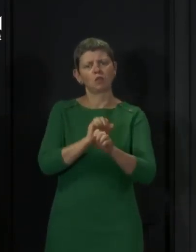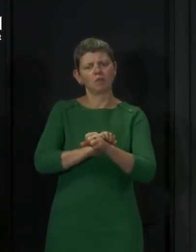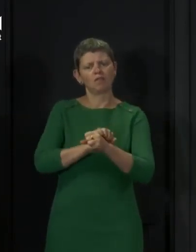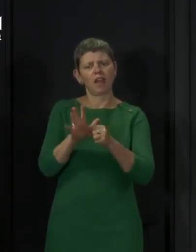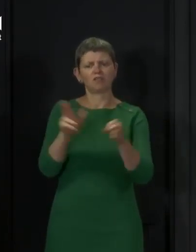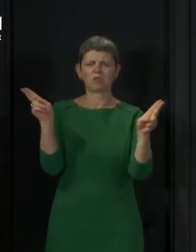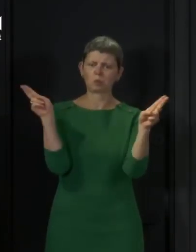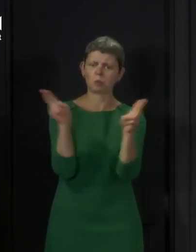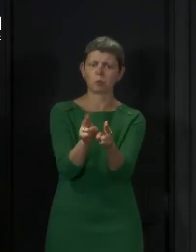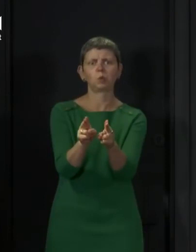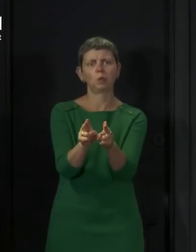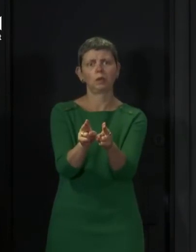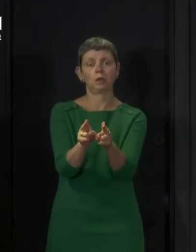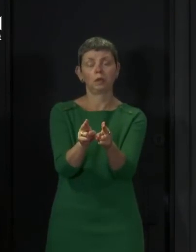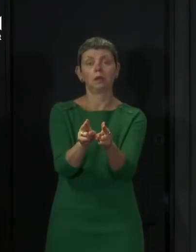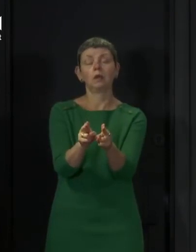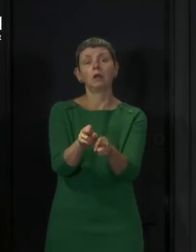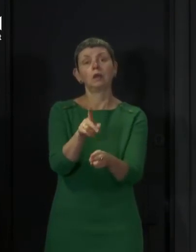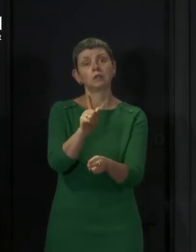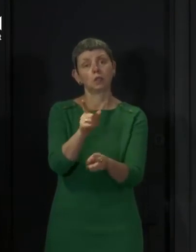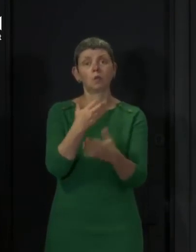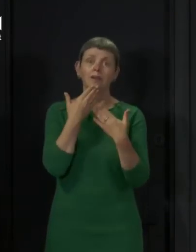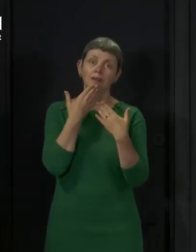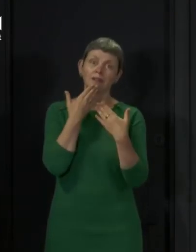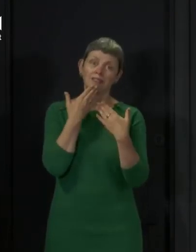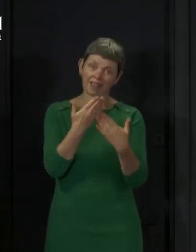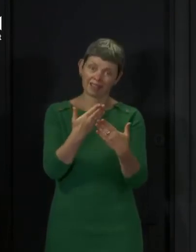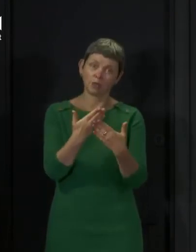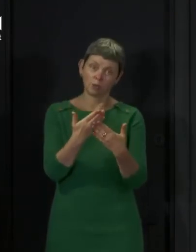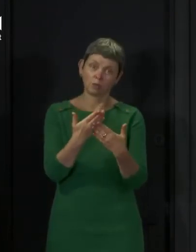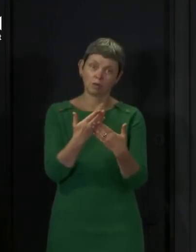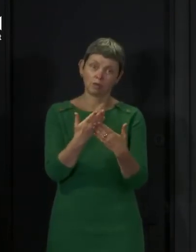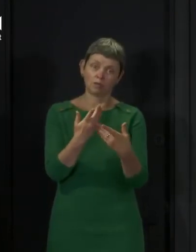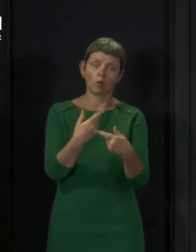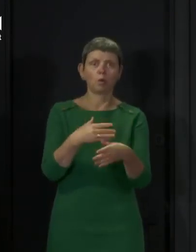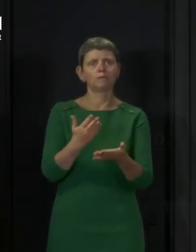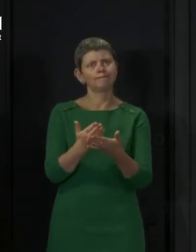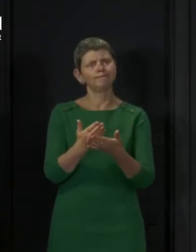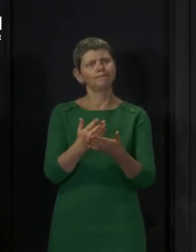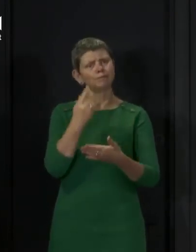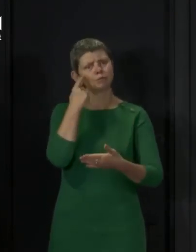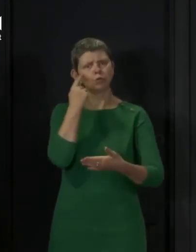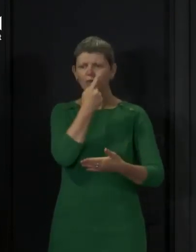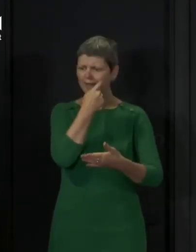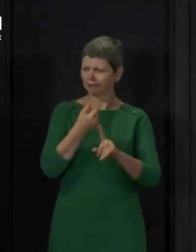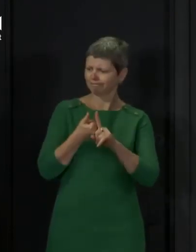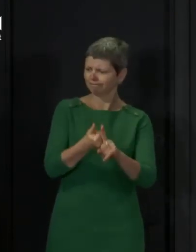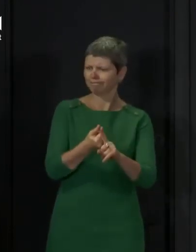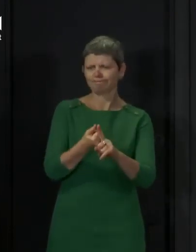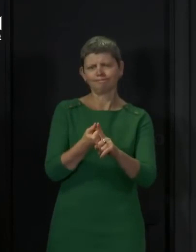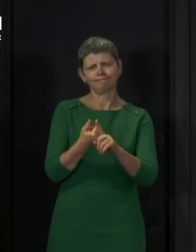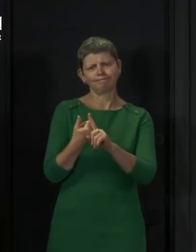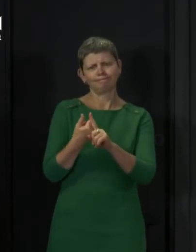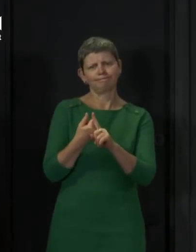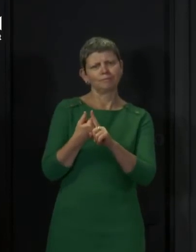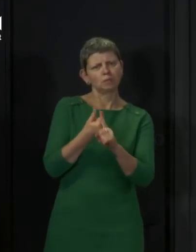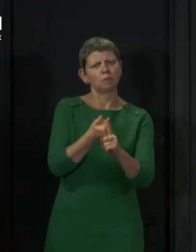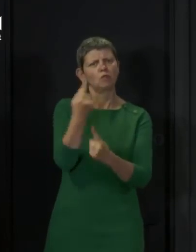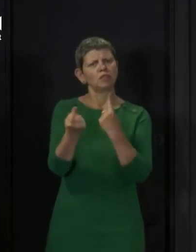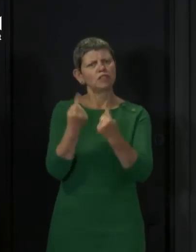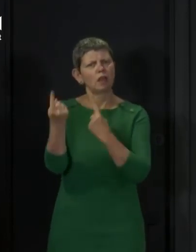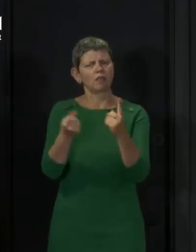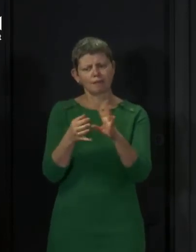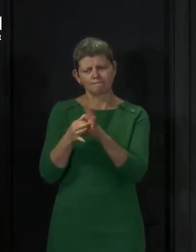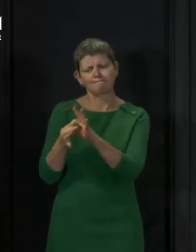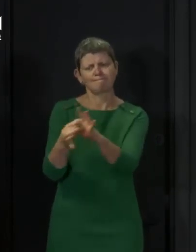you will continue to play your part. And I want to thank all of you in advance for showing that solidarity with each other and for